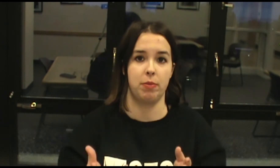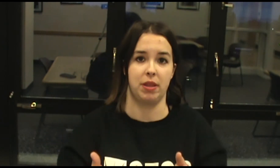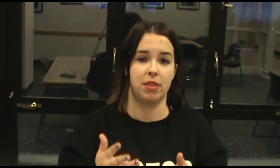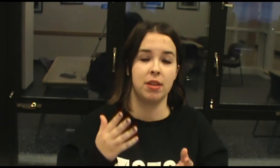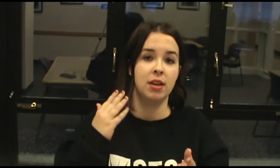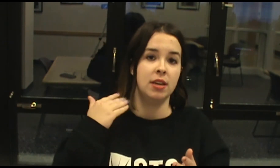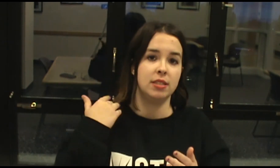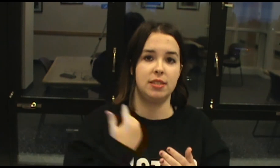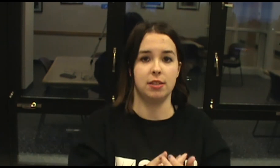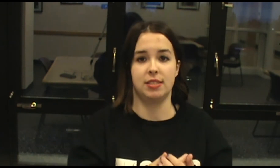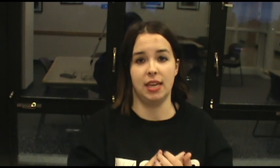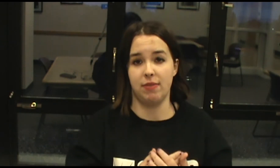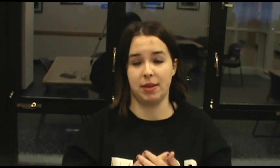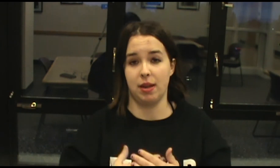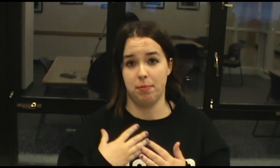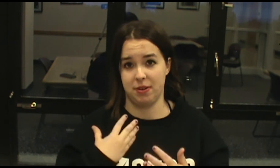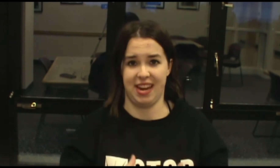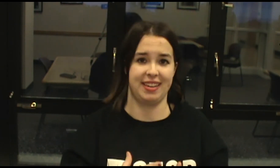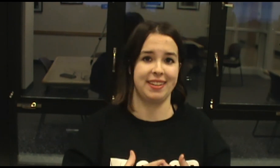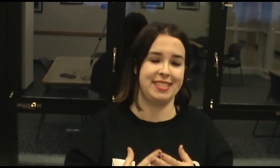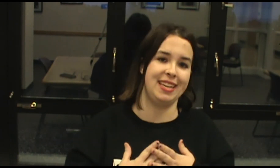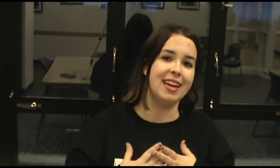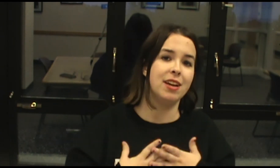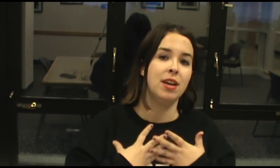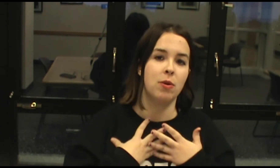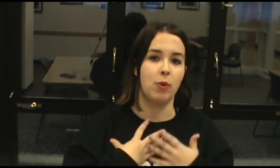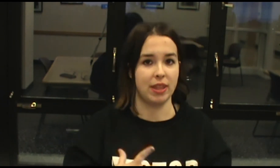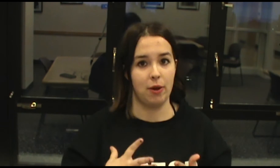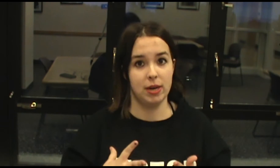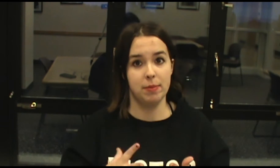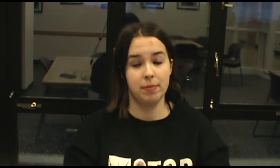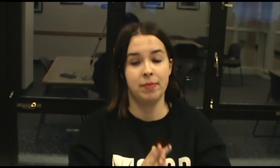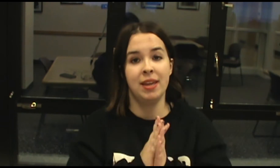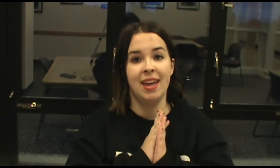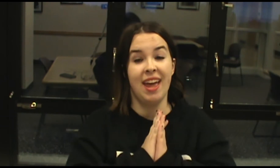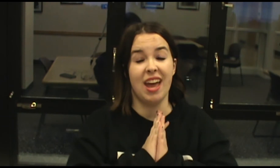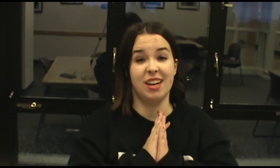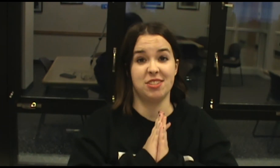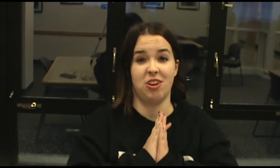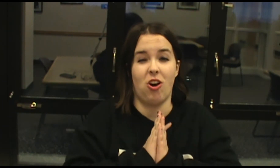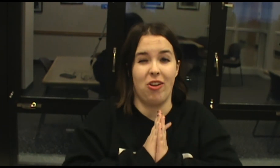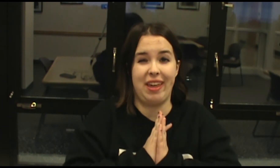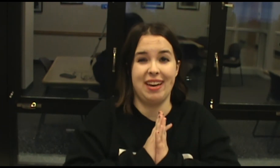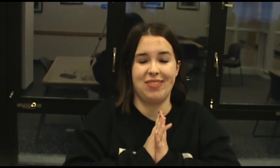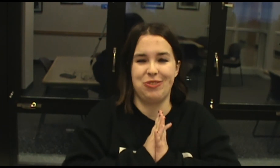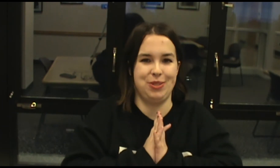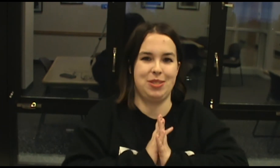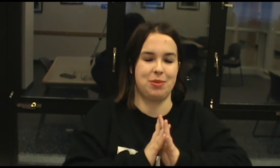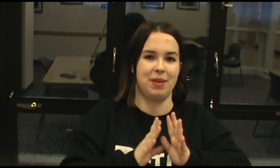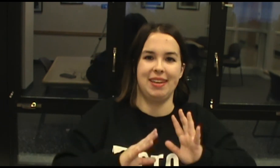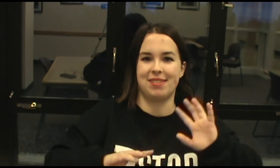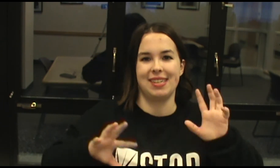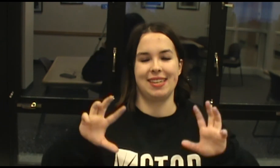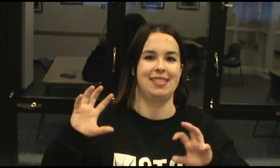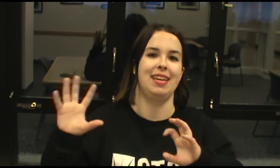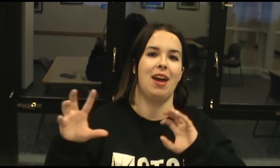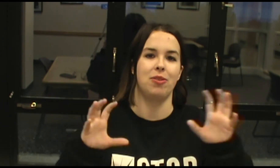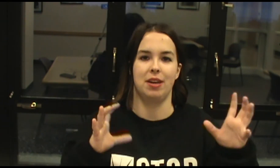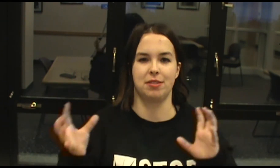with still saving and protecting the city without him. And just all that was just really interesting to see how they all